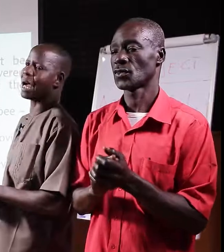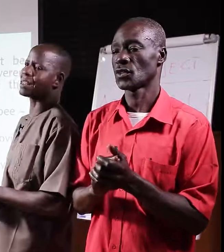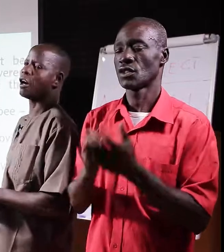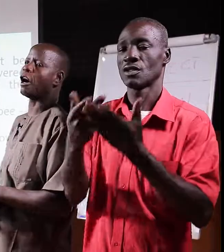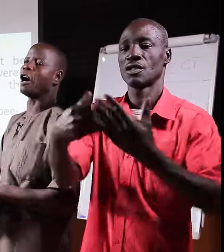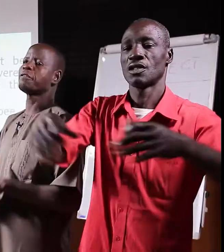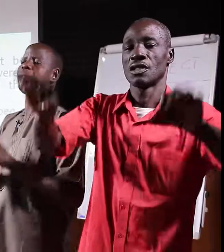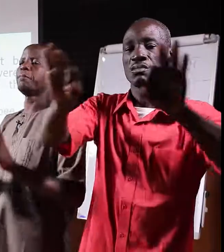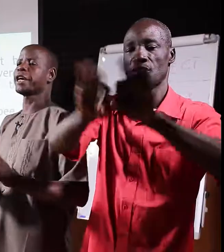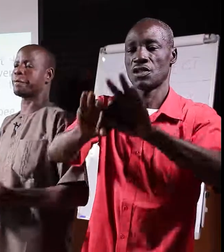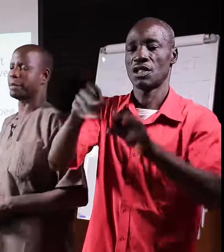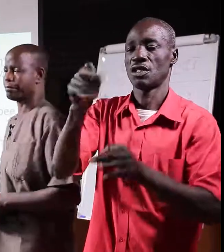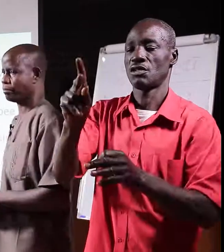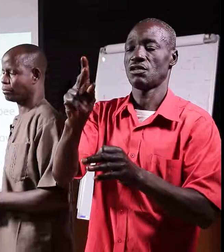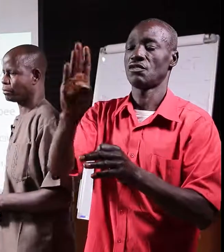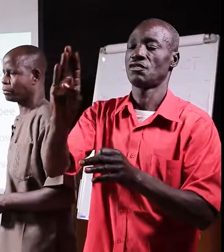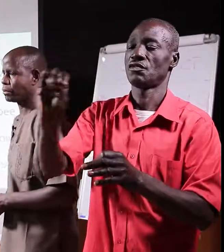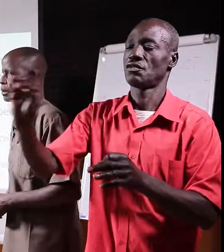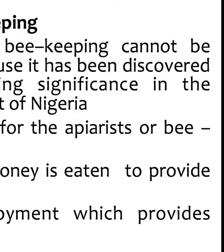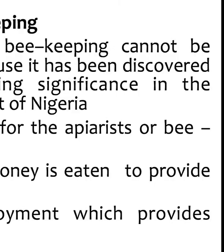The of bee keeping.